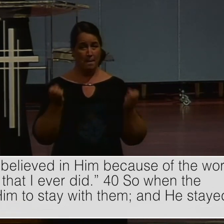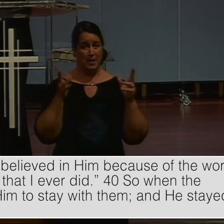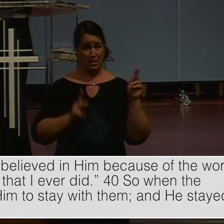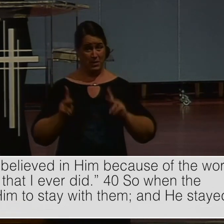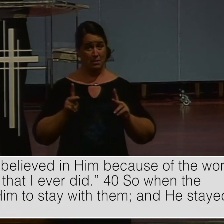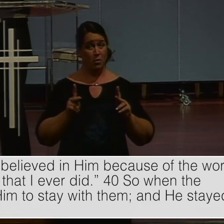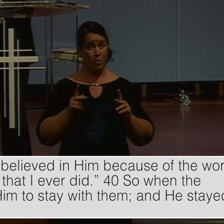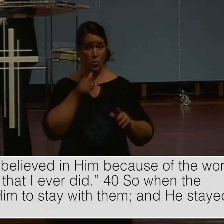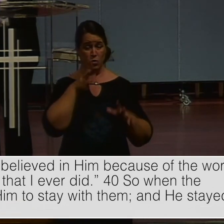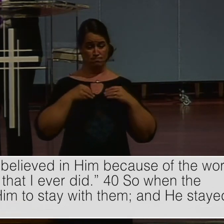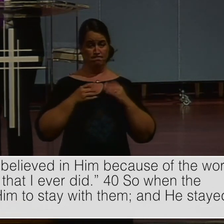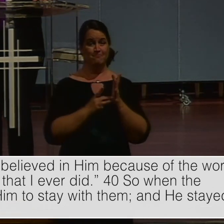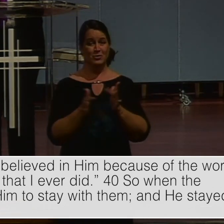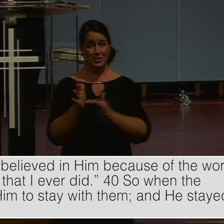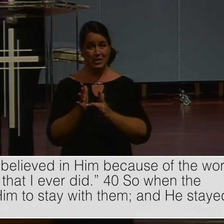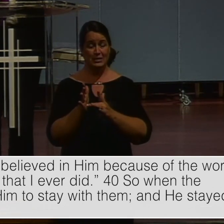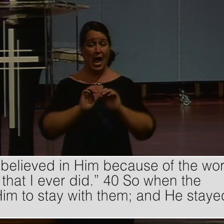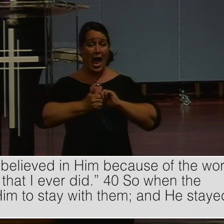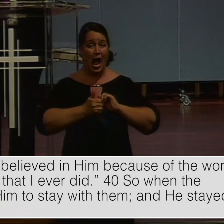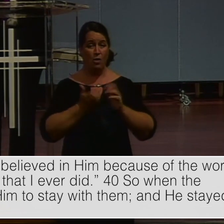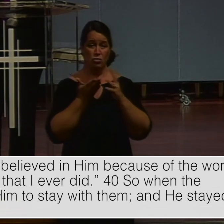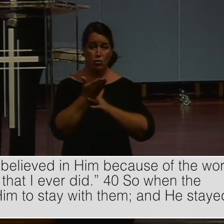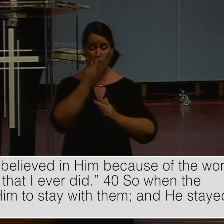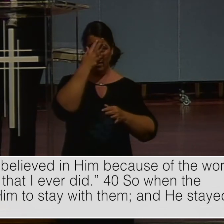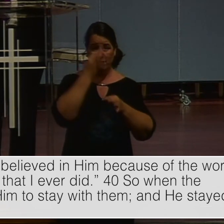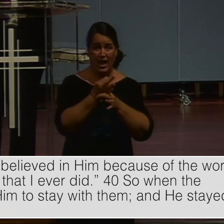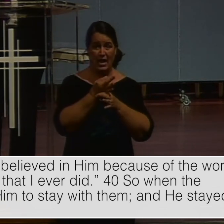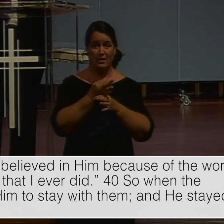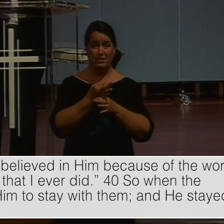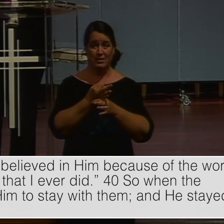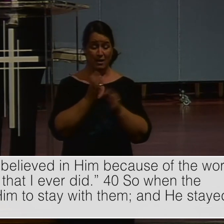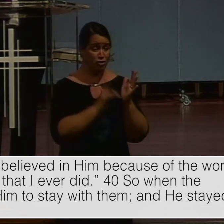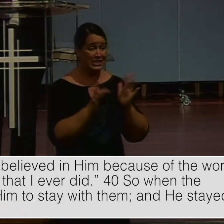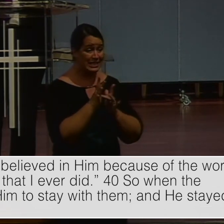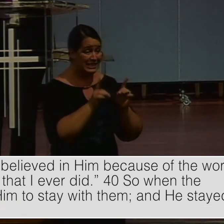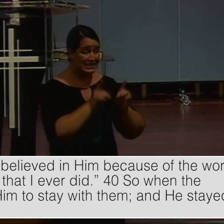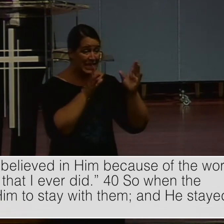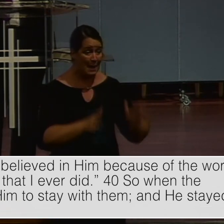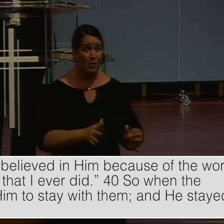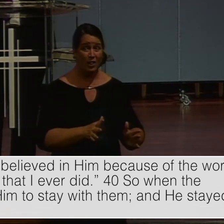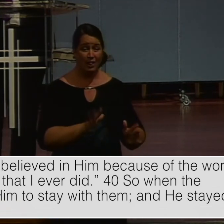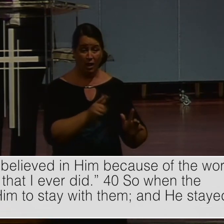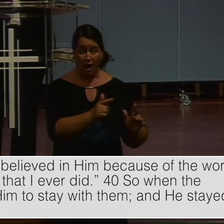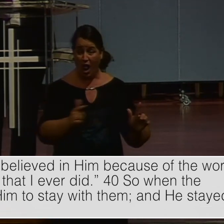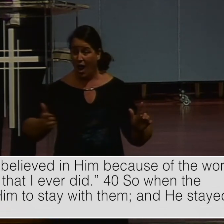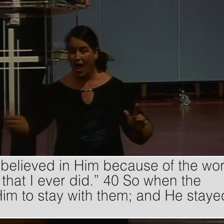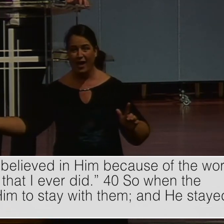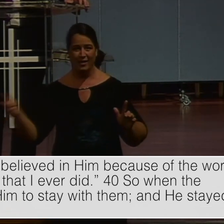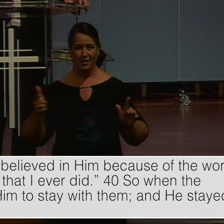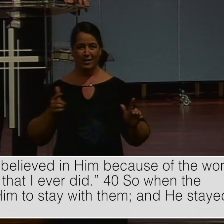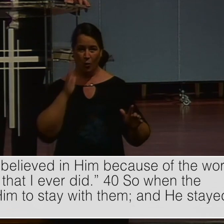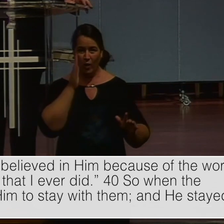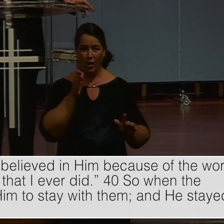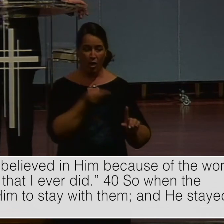Through the word. Of. Of. My disciples. And. Those who are made disciples. From my disciples. And that is going to keep on. Until